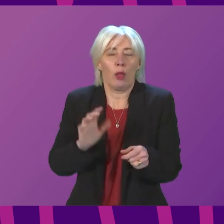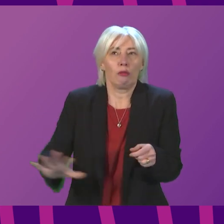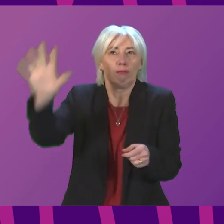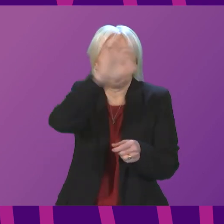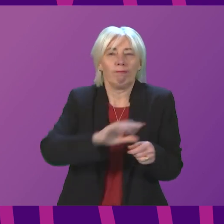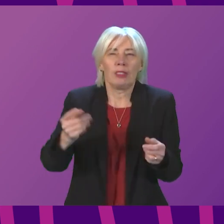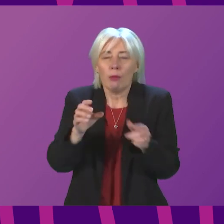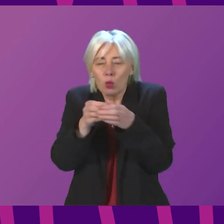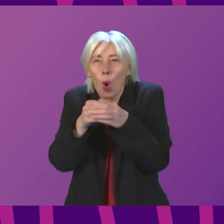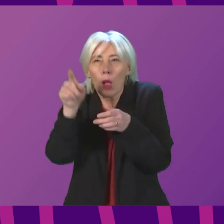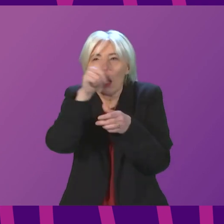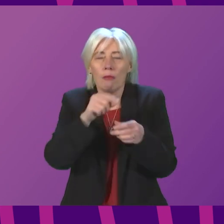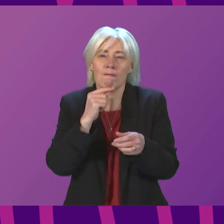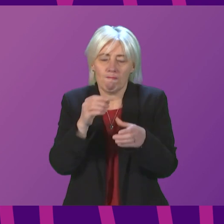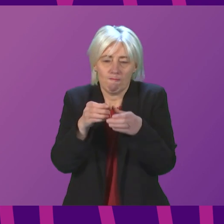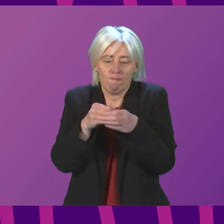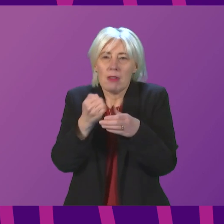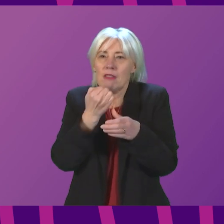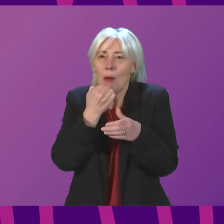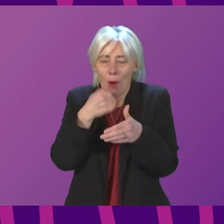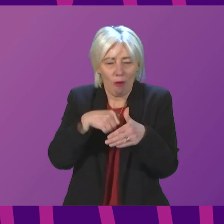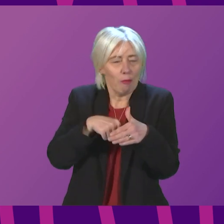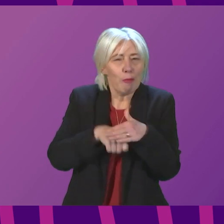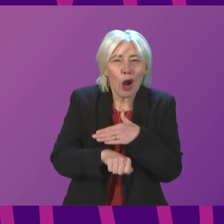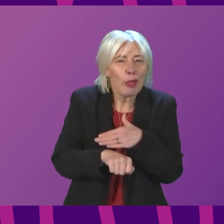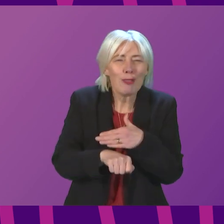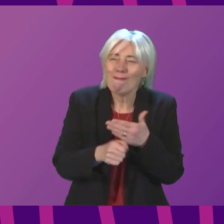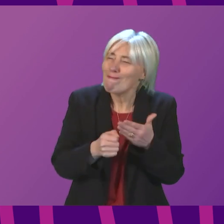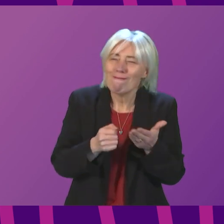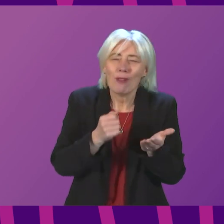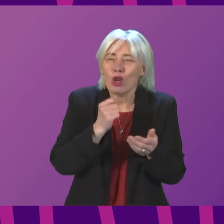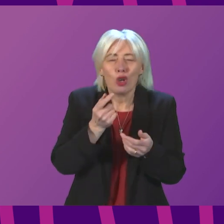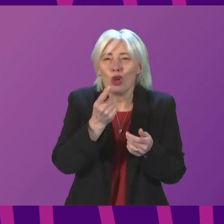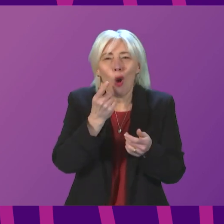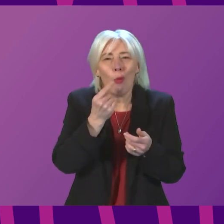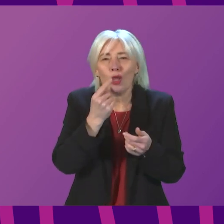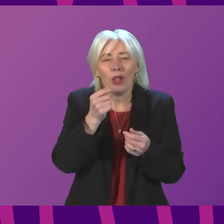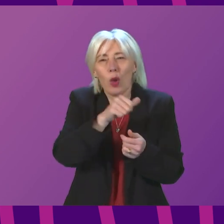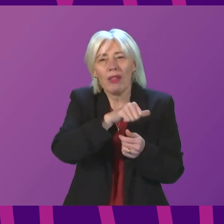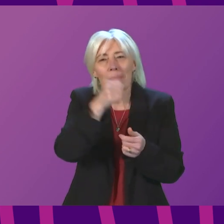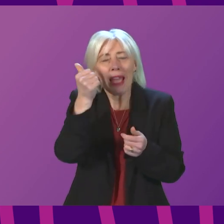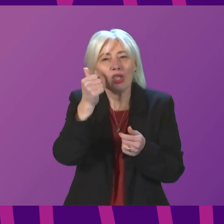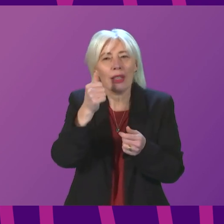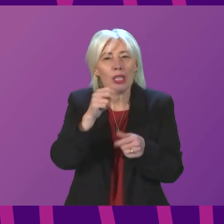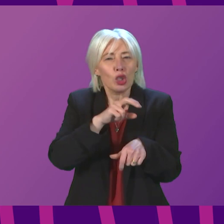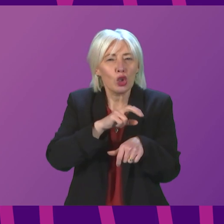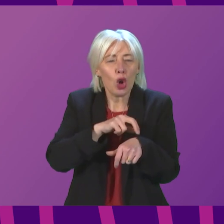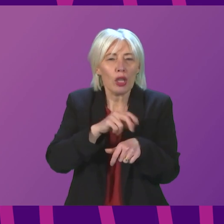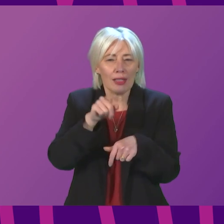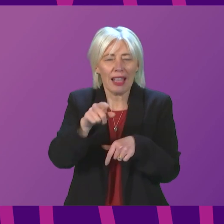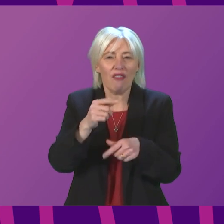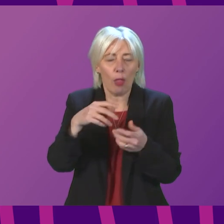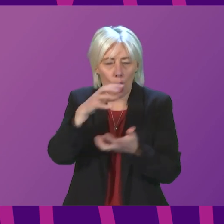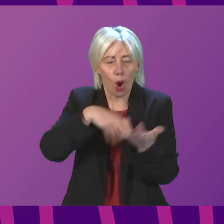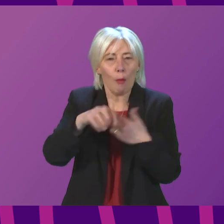the issue is the small number of births mean that it is not possible to have the specialisms to support some of the complexity of care